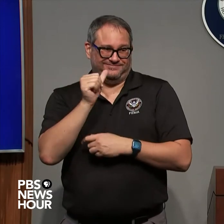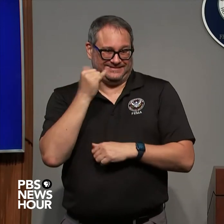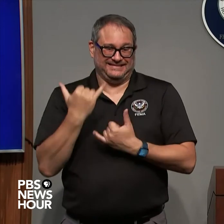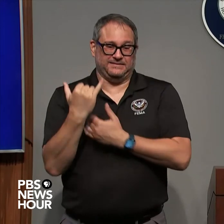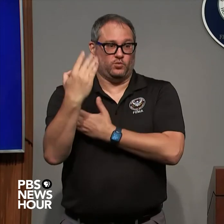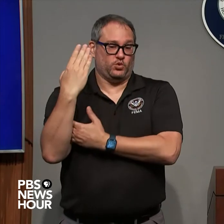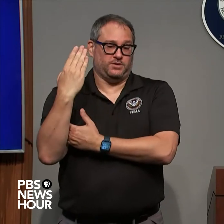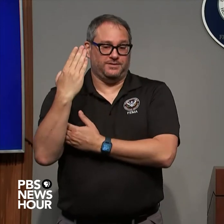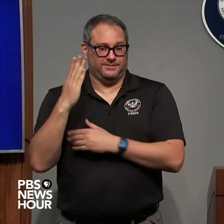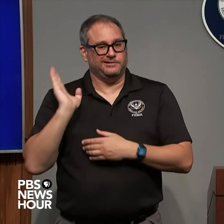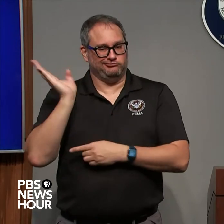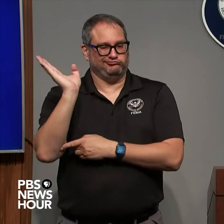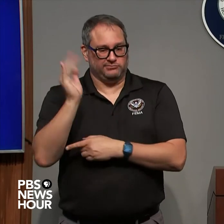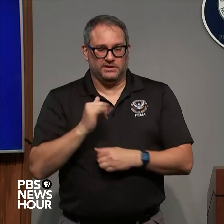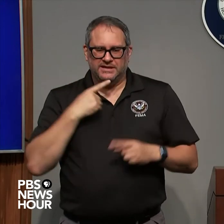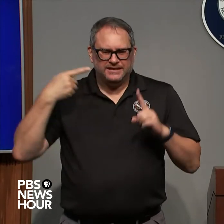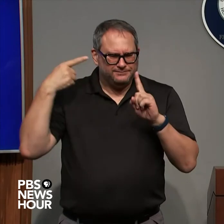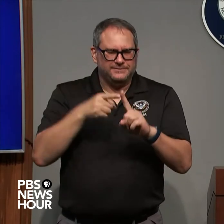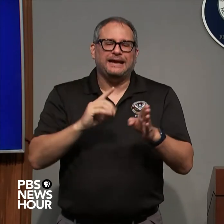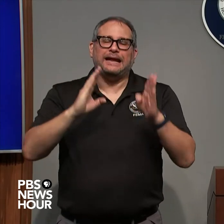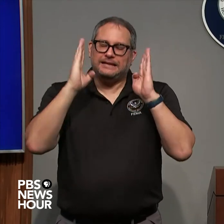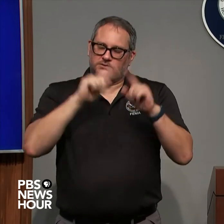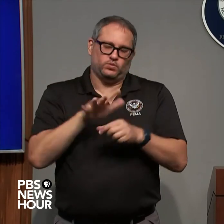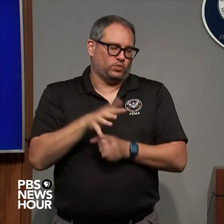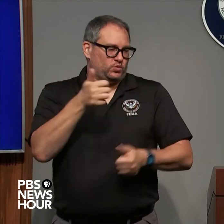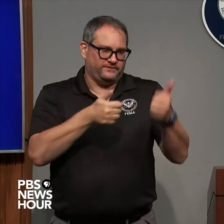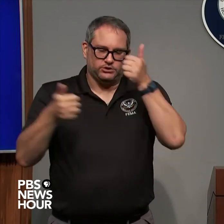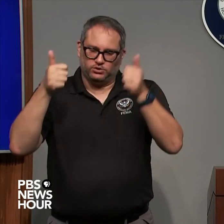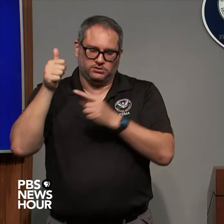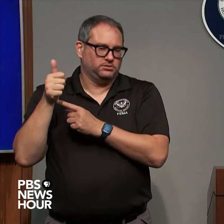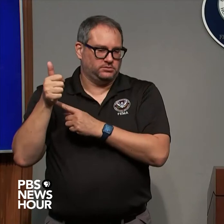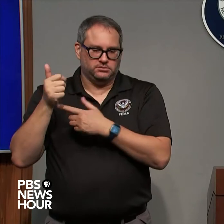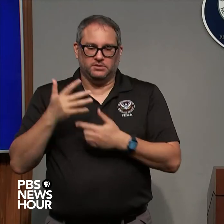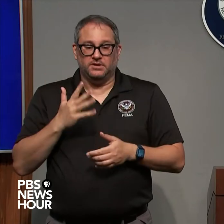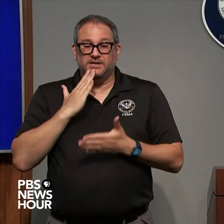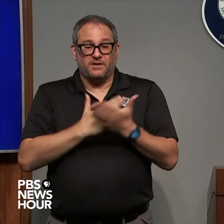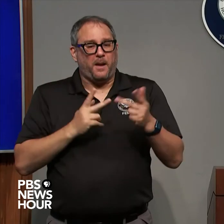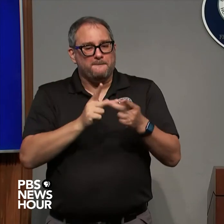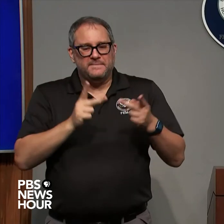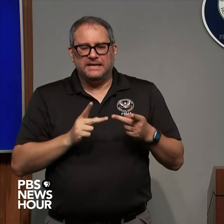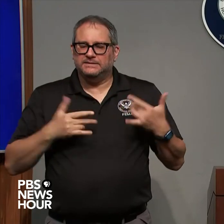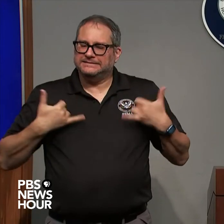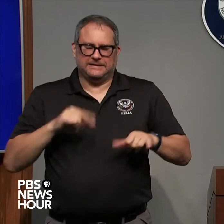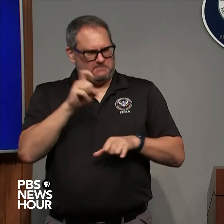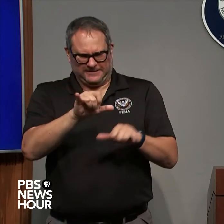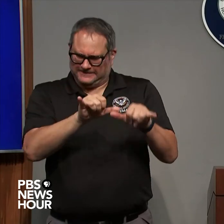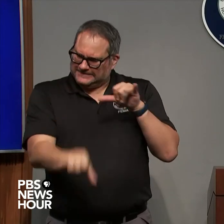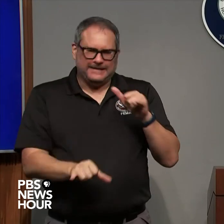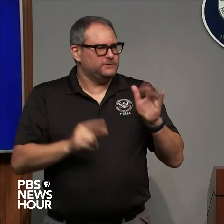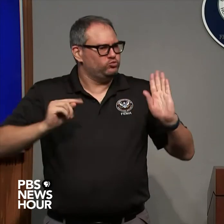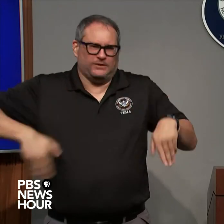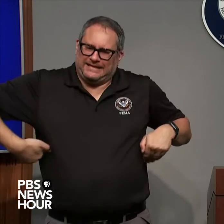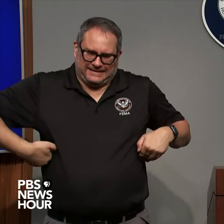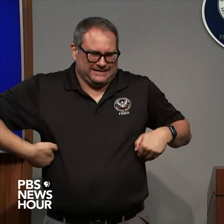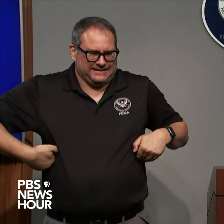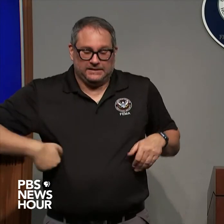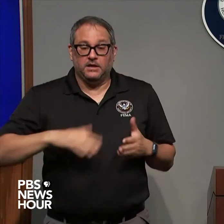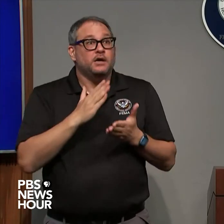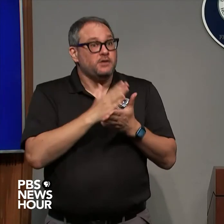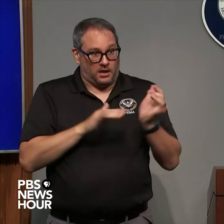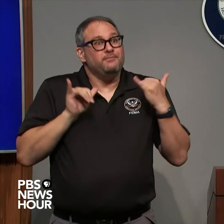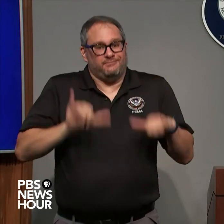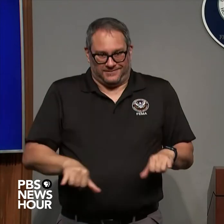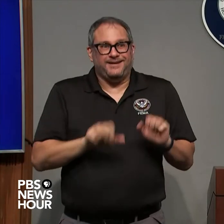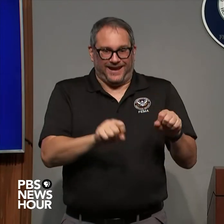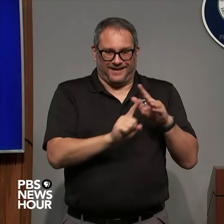again the point is listen to your local officials I think there's parts where they need to start staying in place right that it's too late to evacuate but they need to listen to what